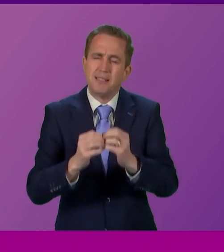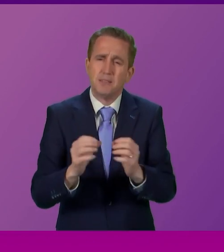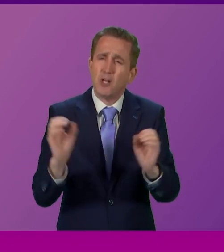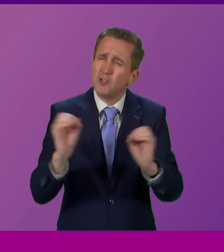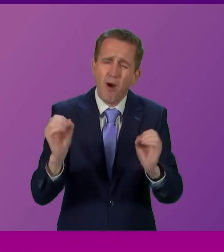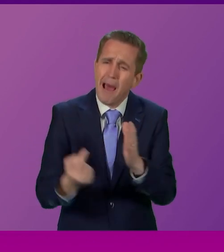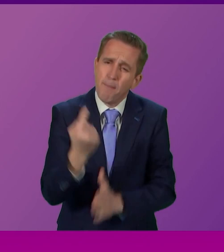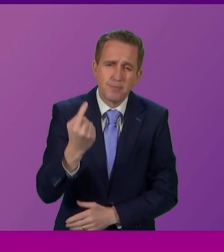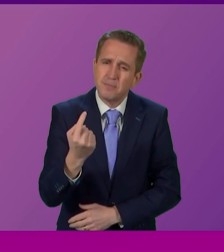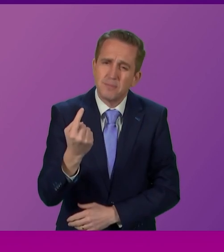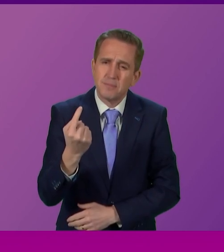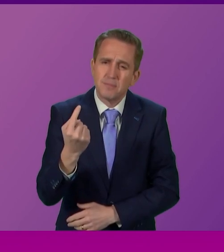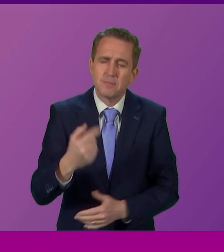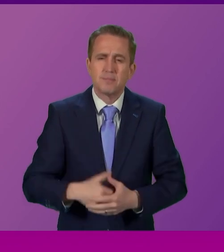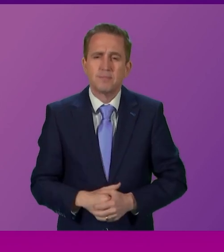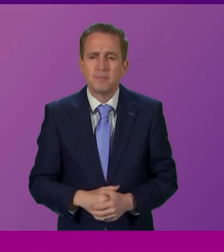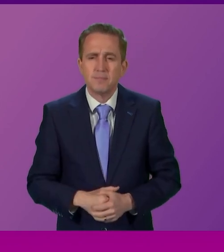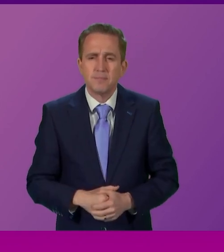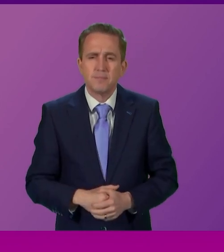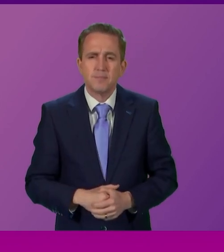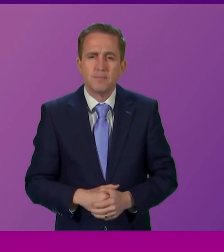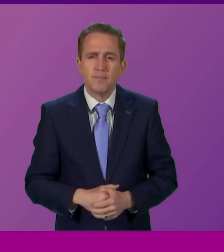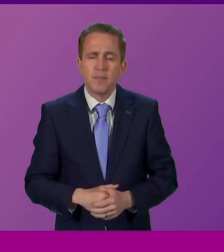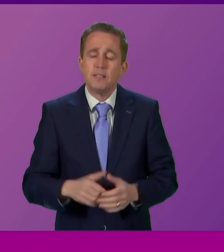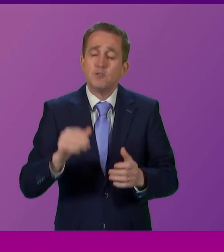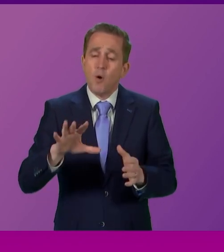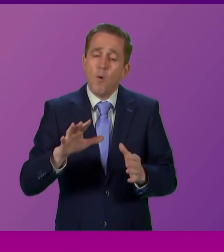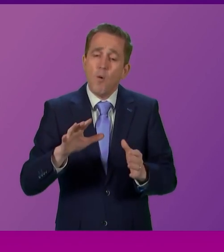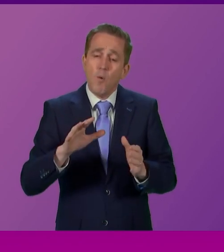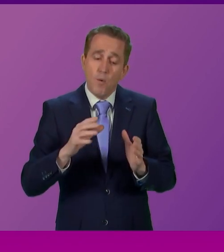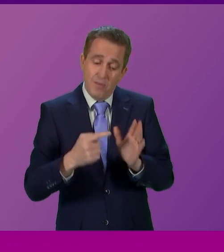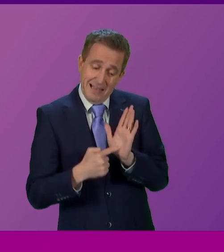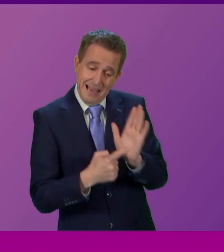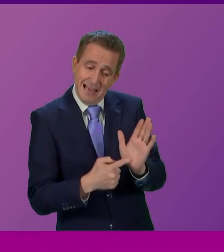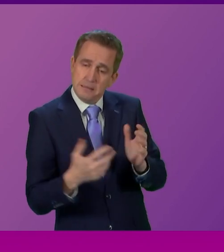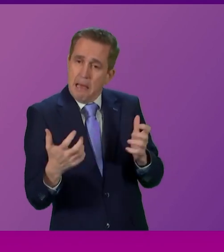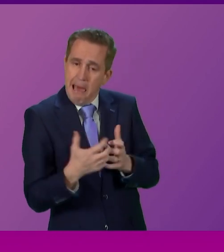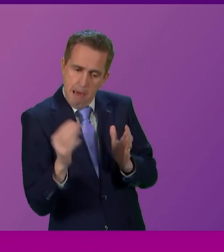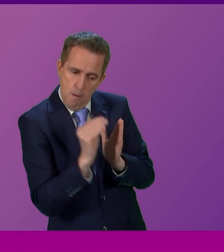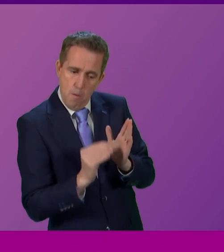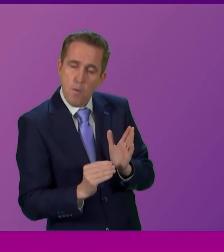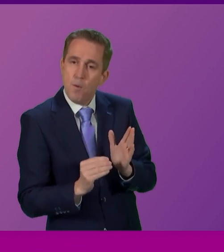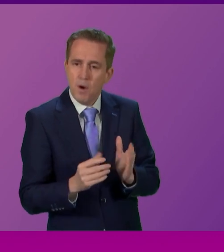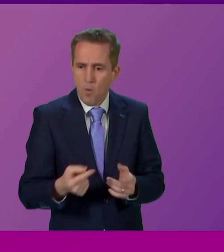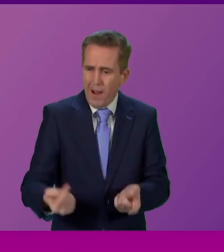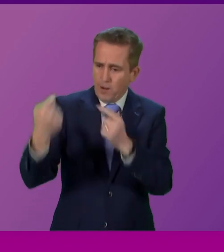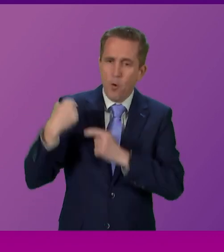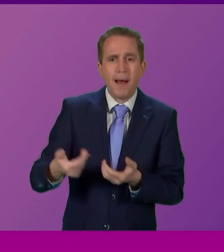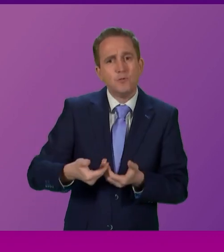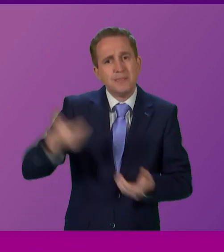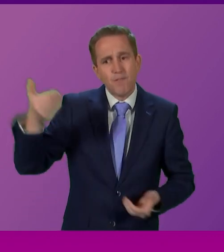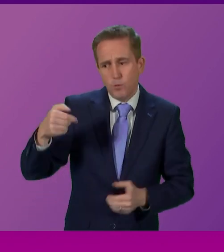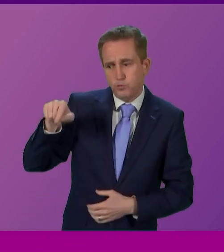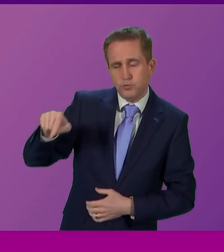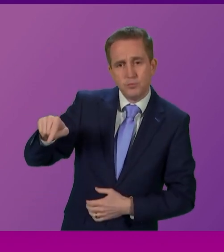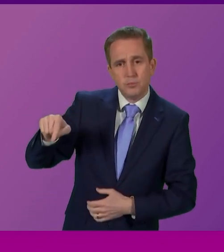the positions to do it. So how about proving the case through the successful use of the powers of devolution? Now that's not my idea.